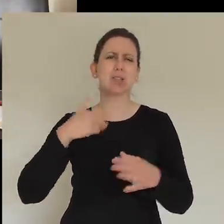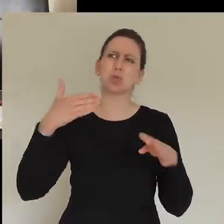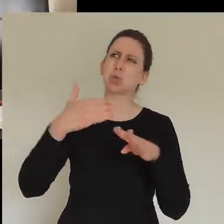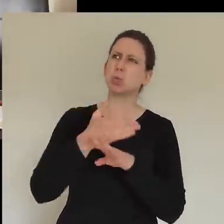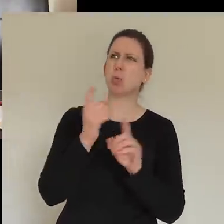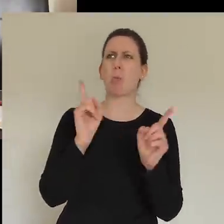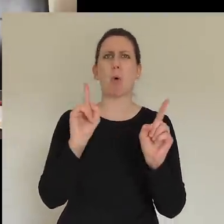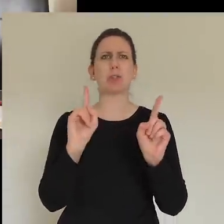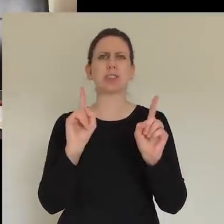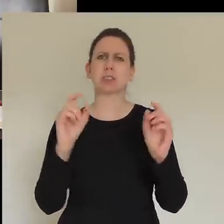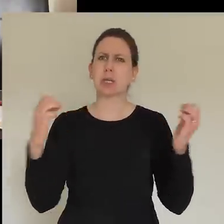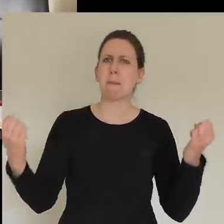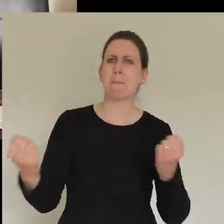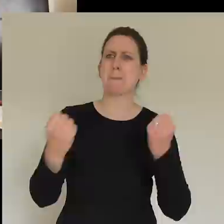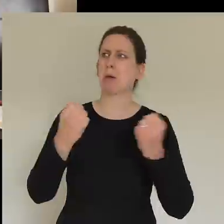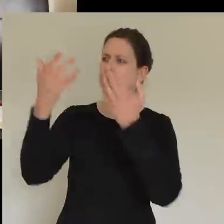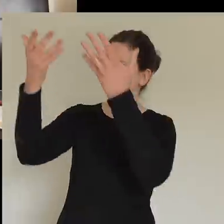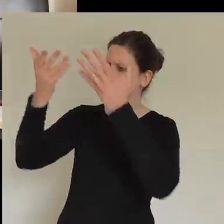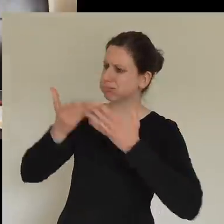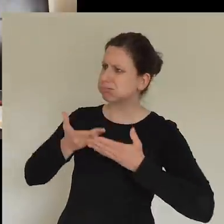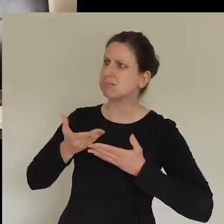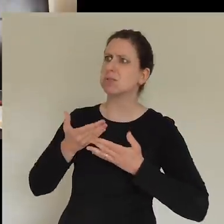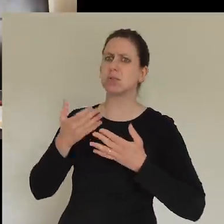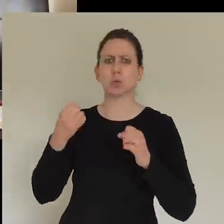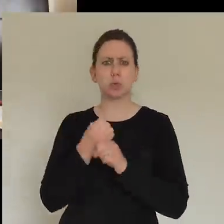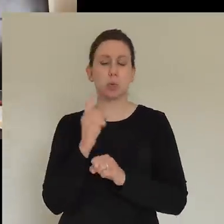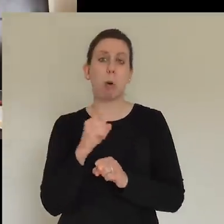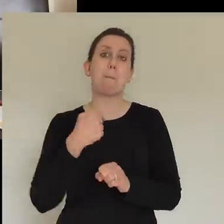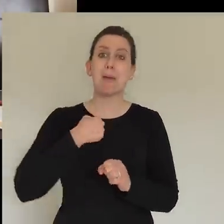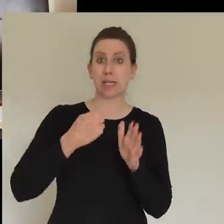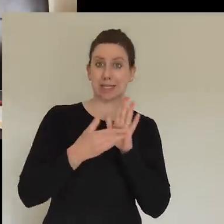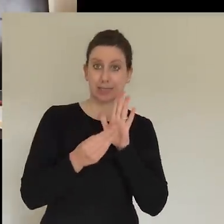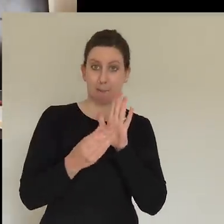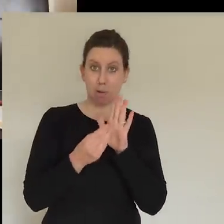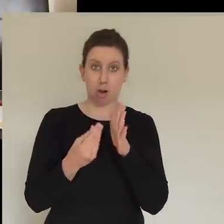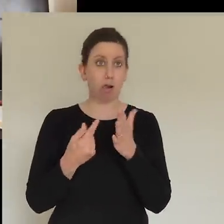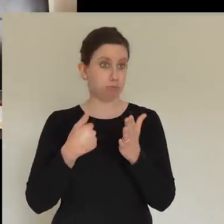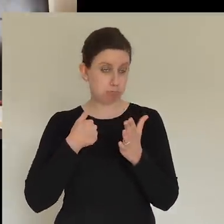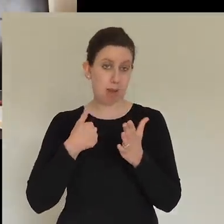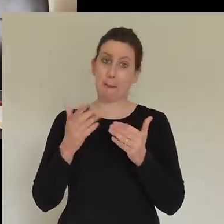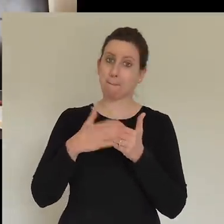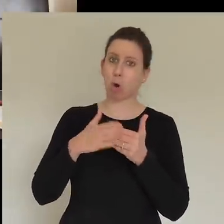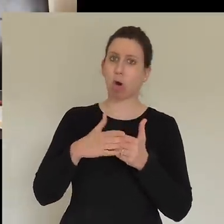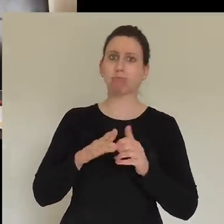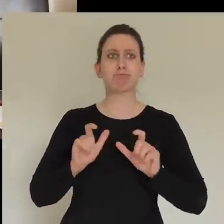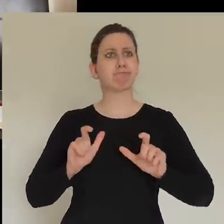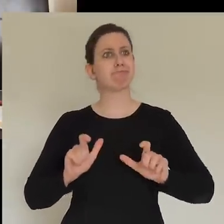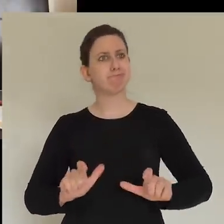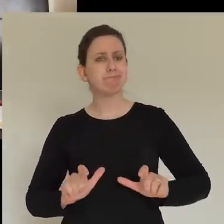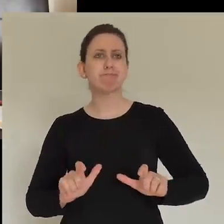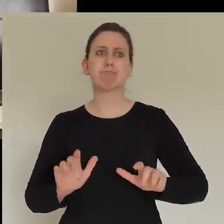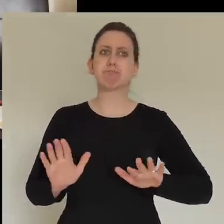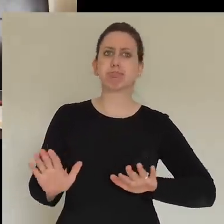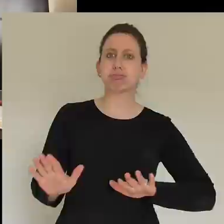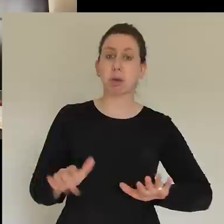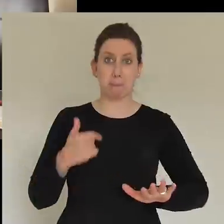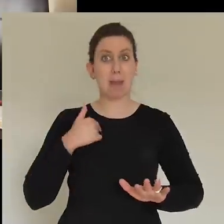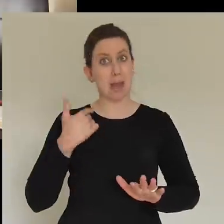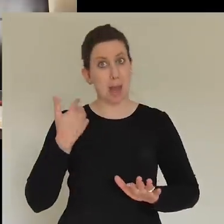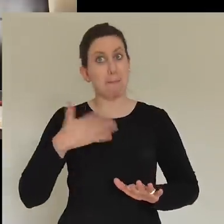in actual fact, I found that I've been a lot more still in this time, that I've actually been on my back ill for quite